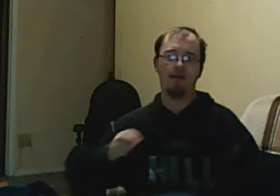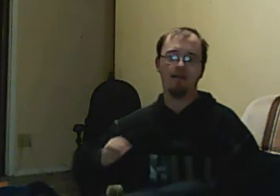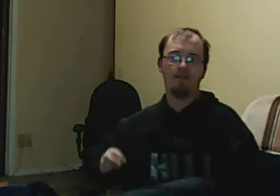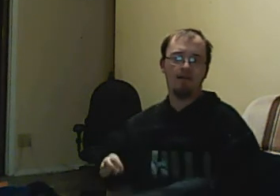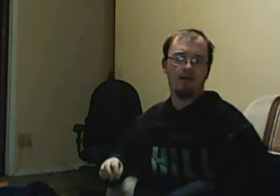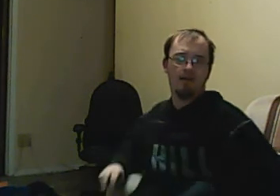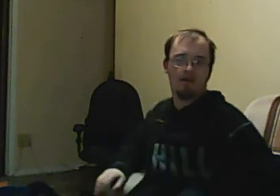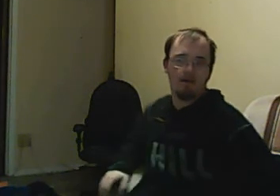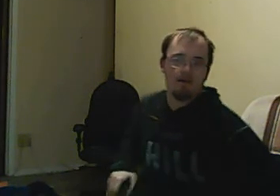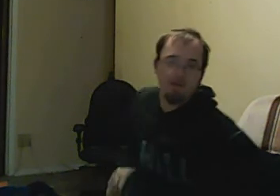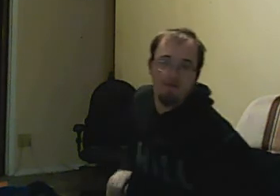of that.